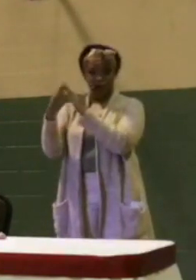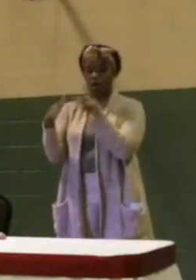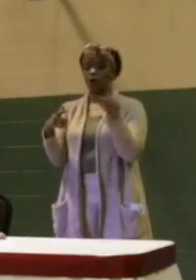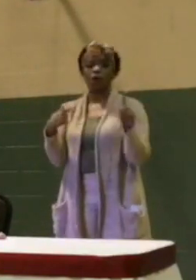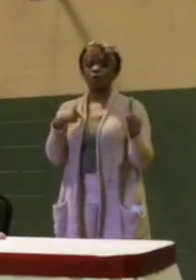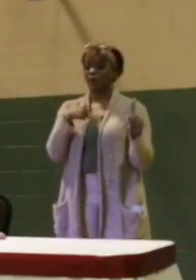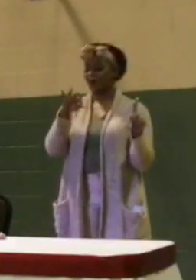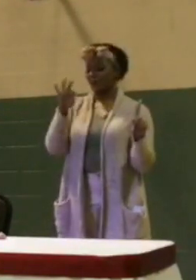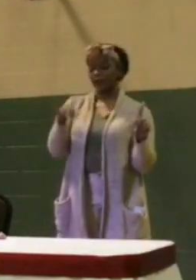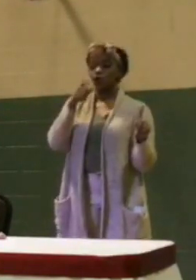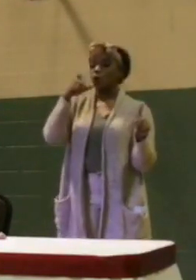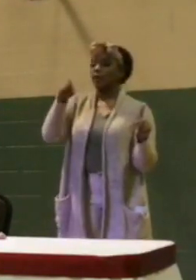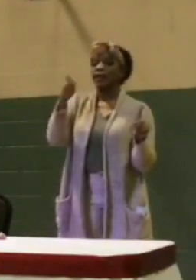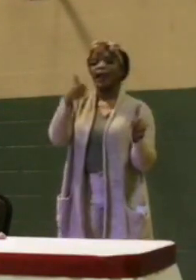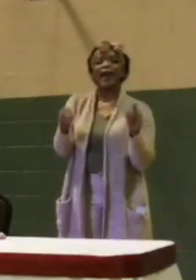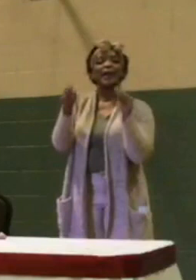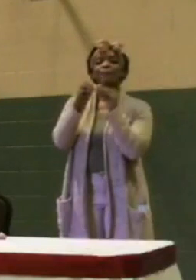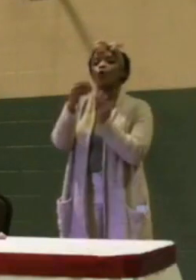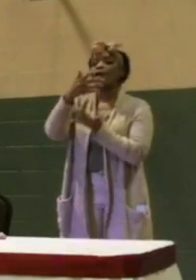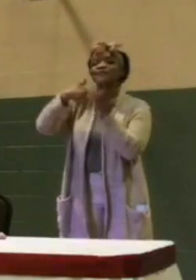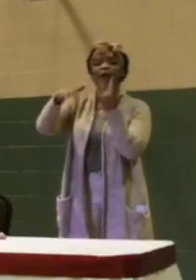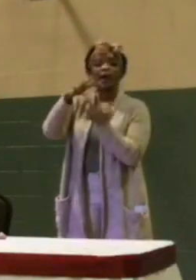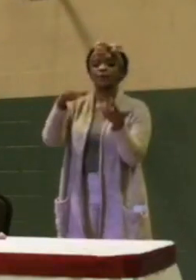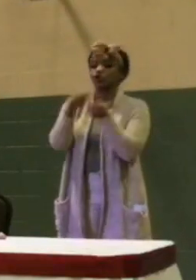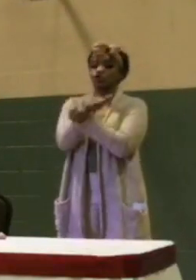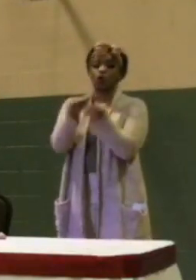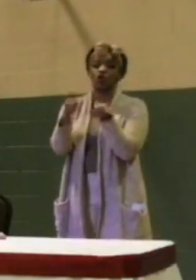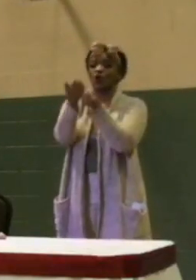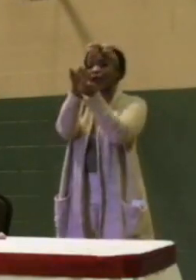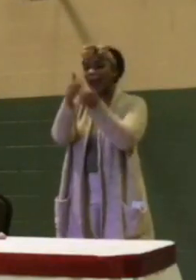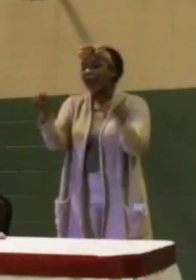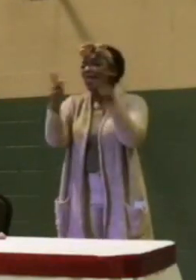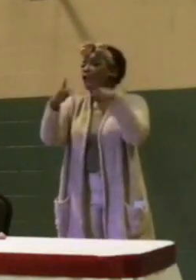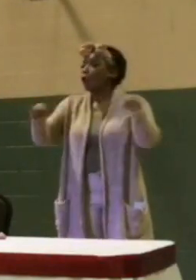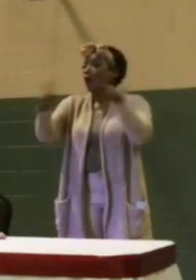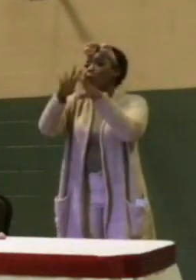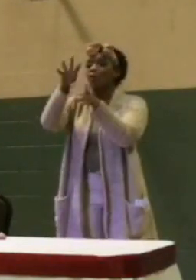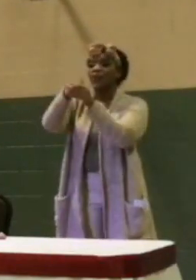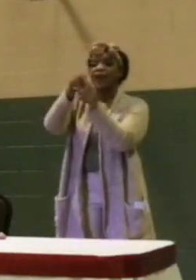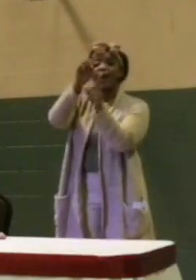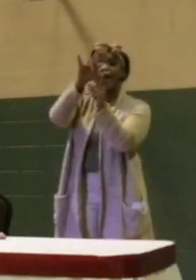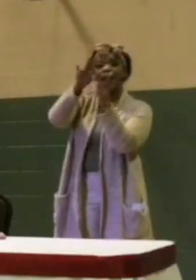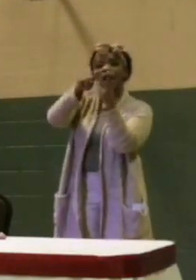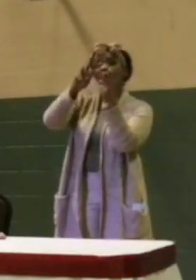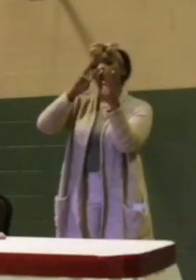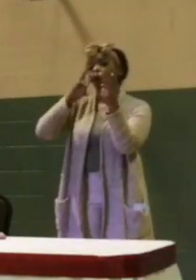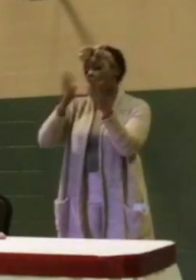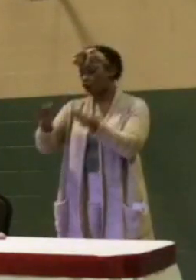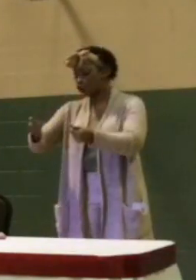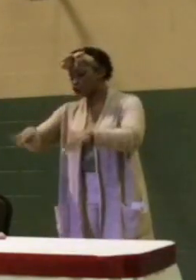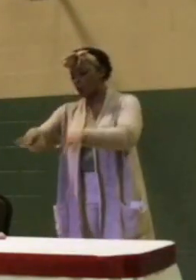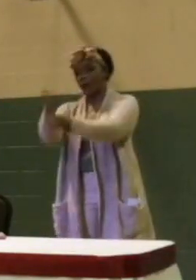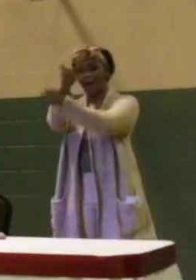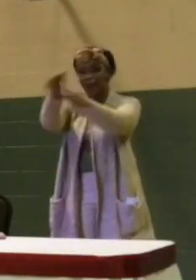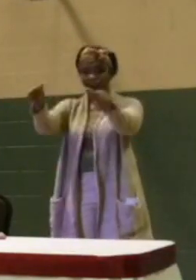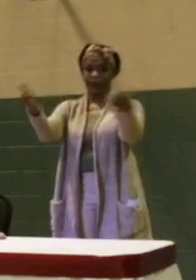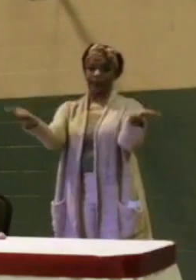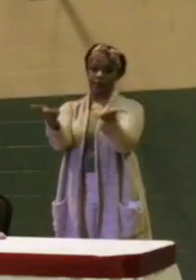environmental destruction in its, in anywhere within its air, water, soil, anything, period.